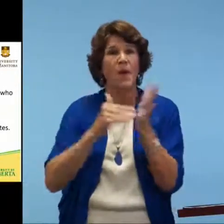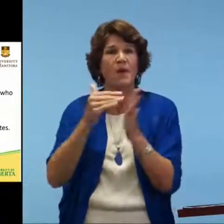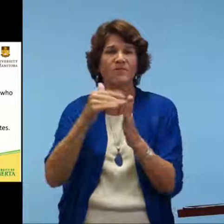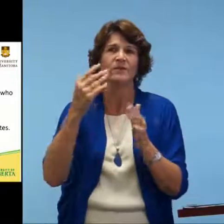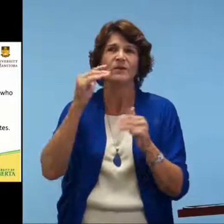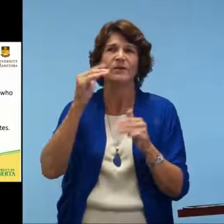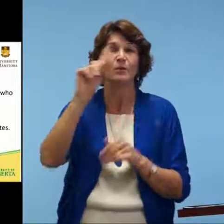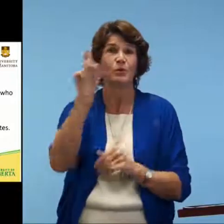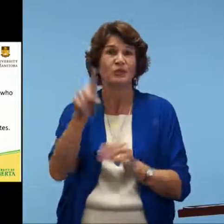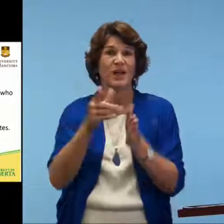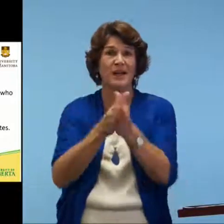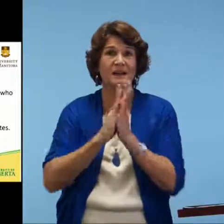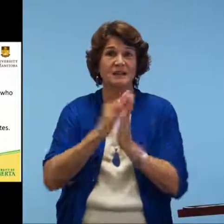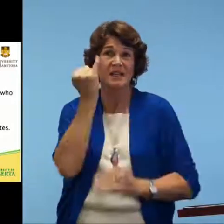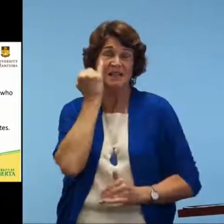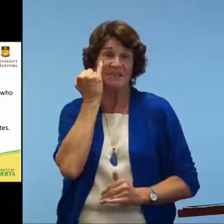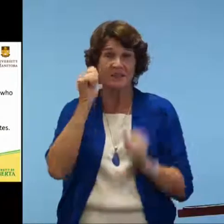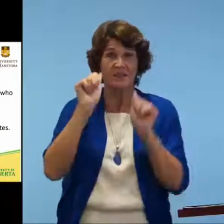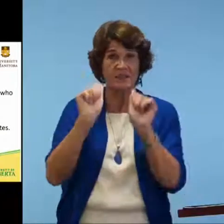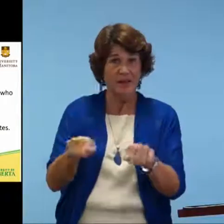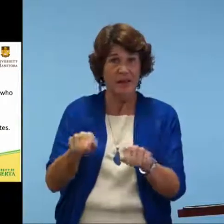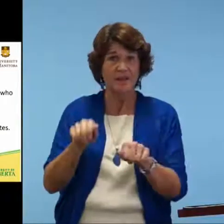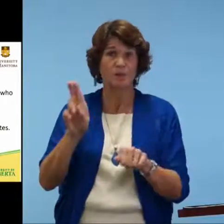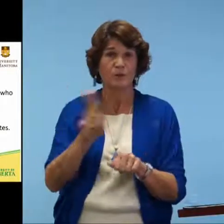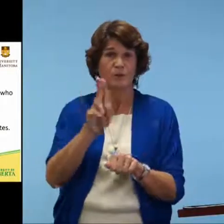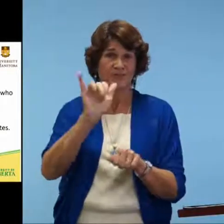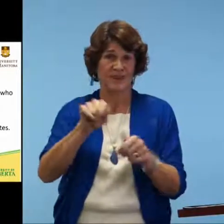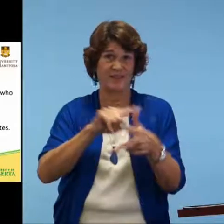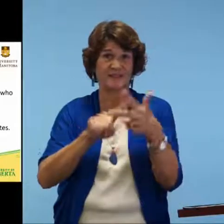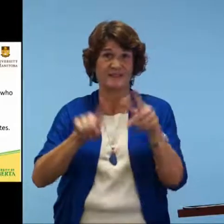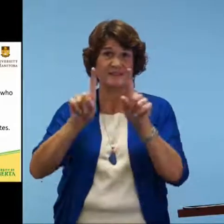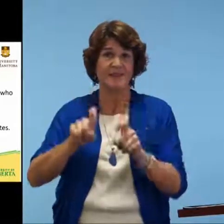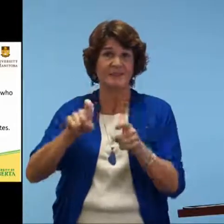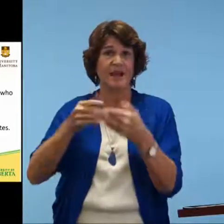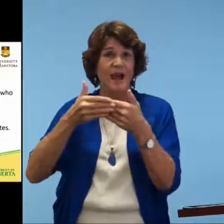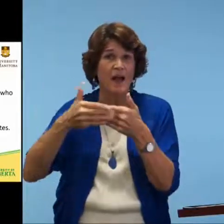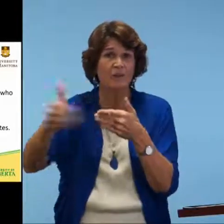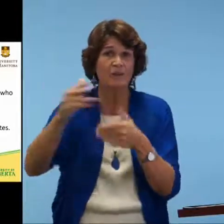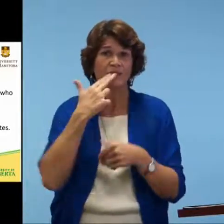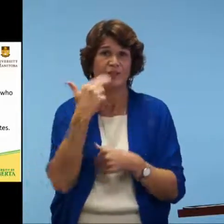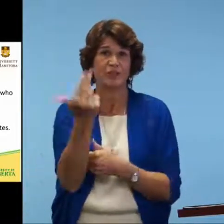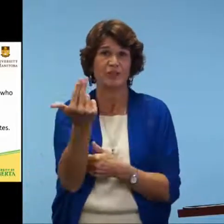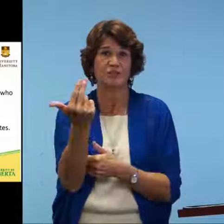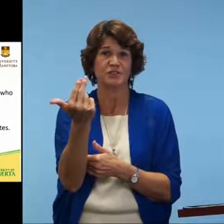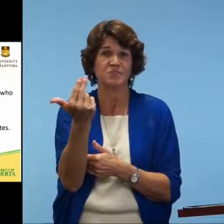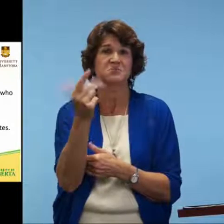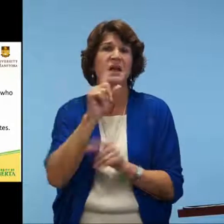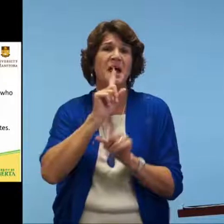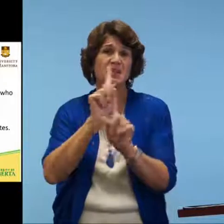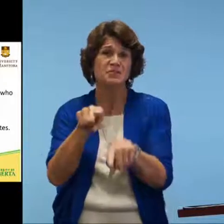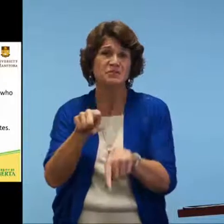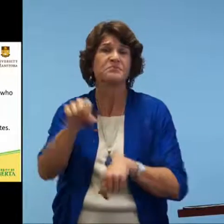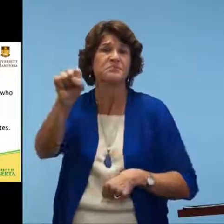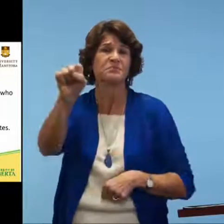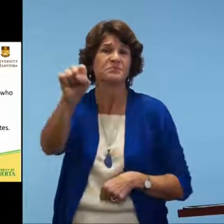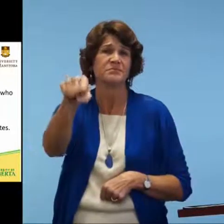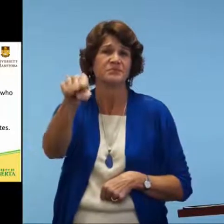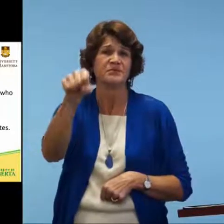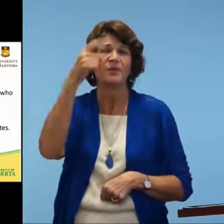And often the questions that they were asked, that are asked is, can we use these assessment tools after the age of